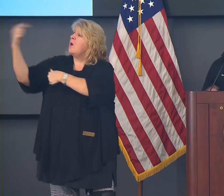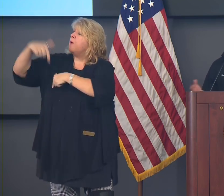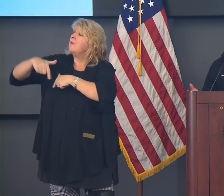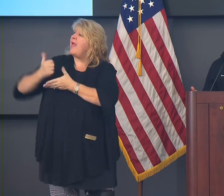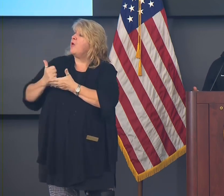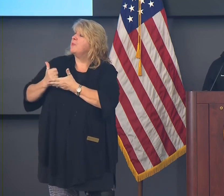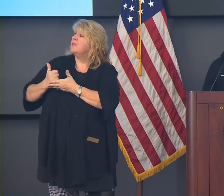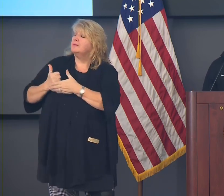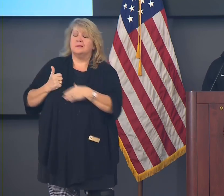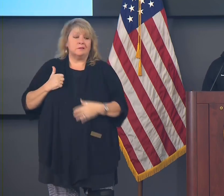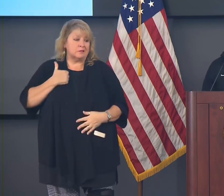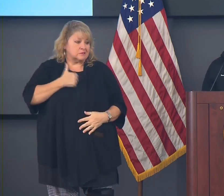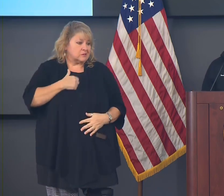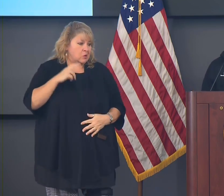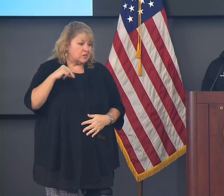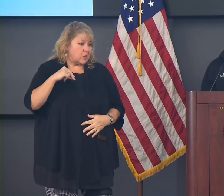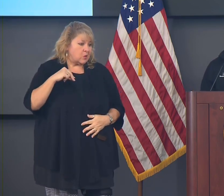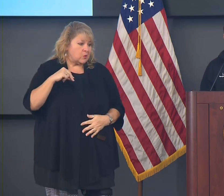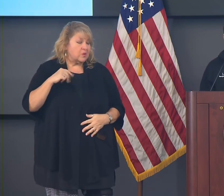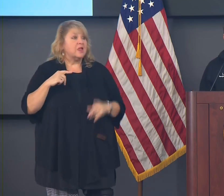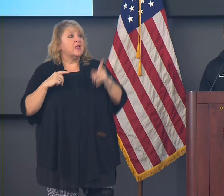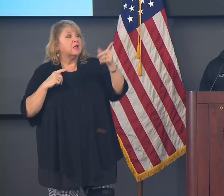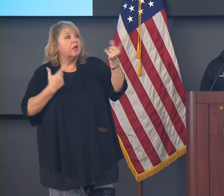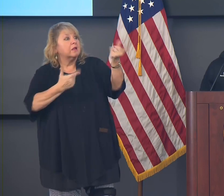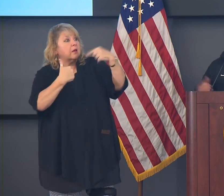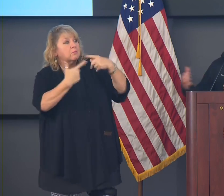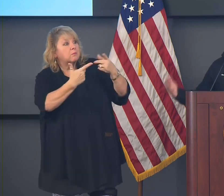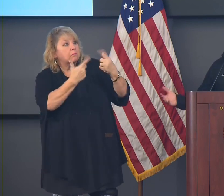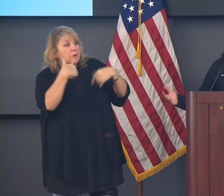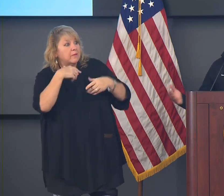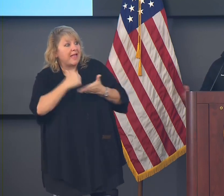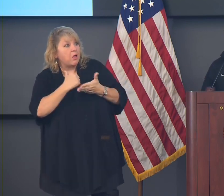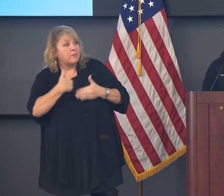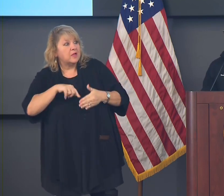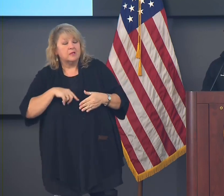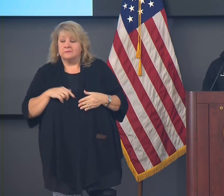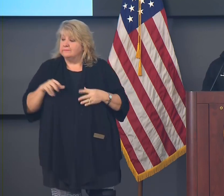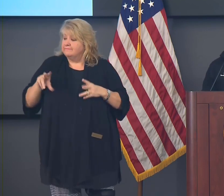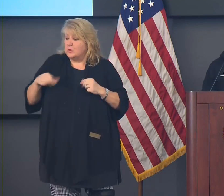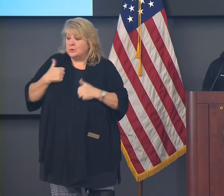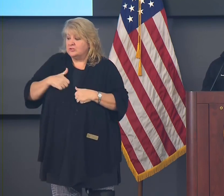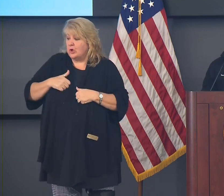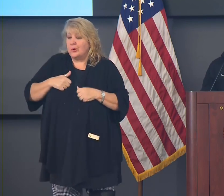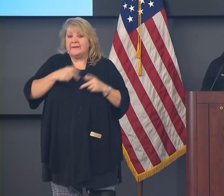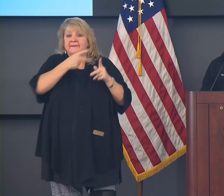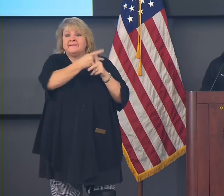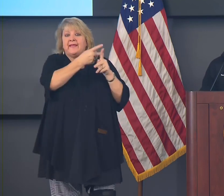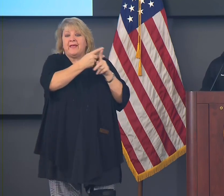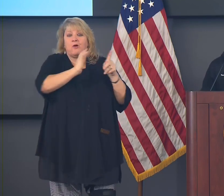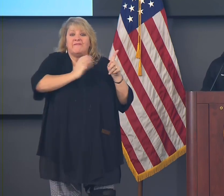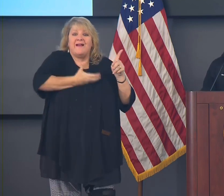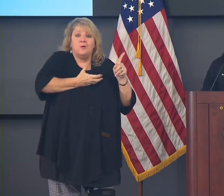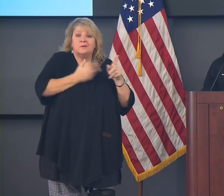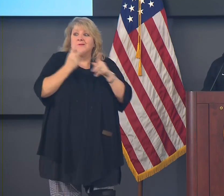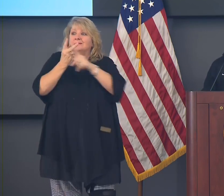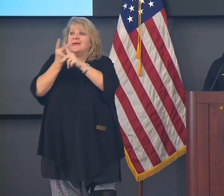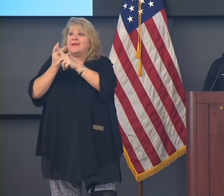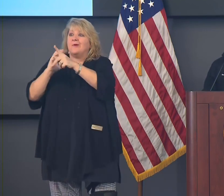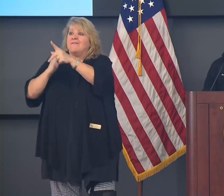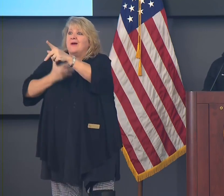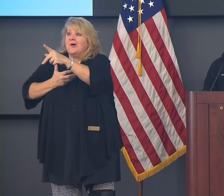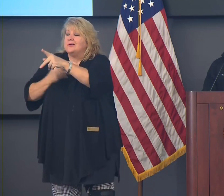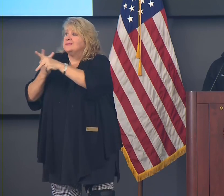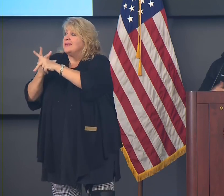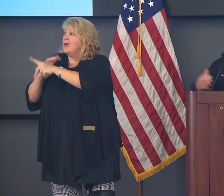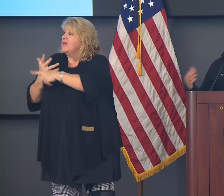they might not be available. In fact, I don't think they will be available. Because they'll be caring for their own state's patients. So we've got to